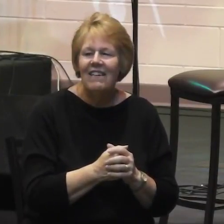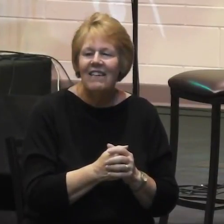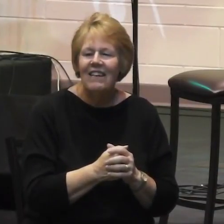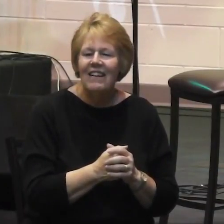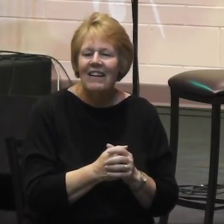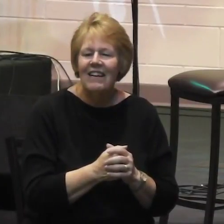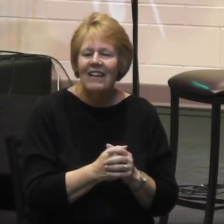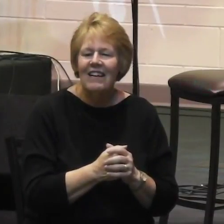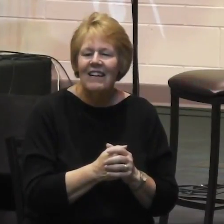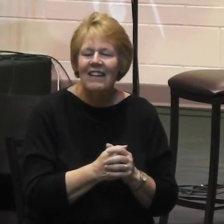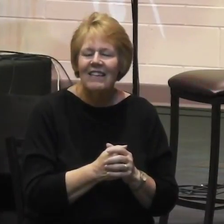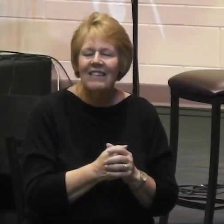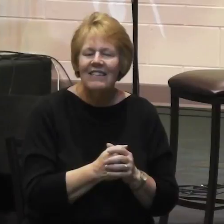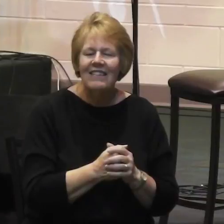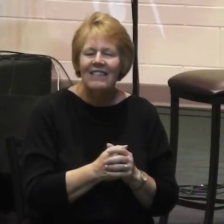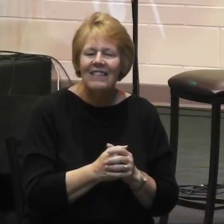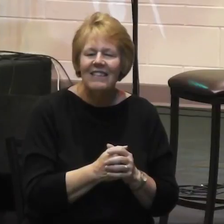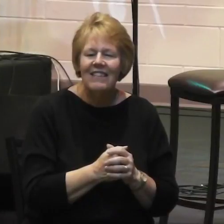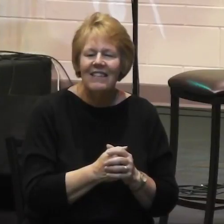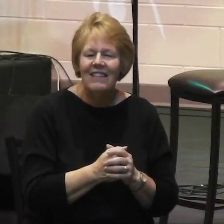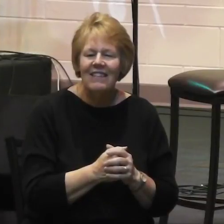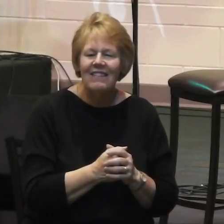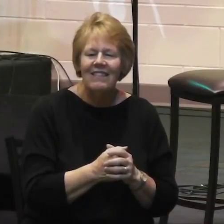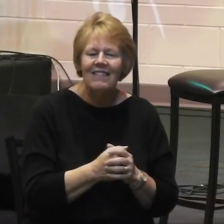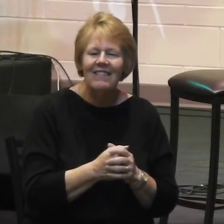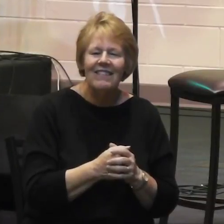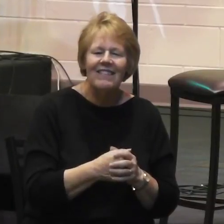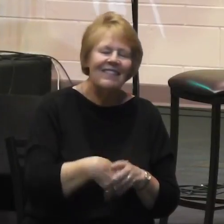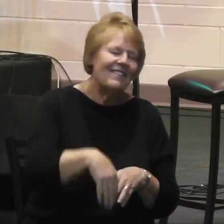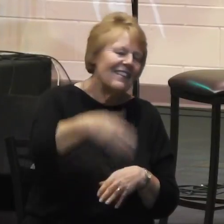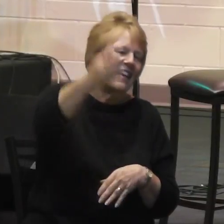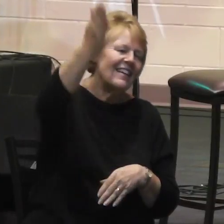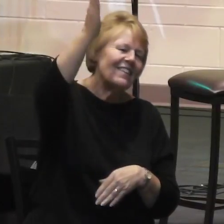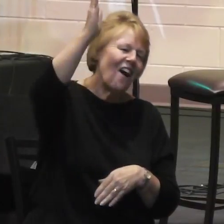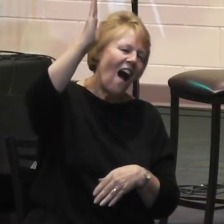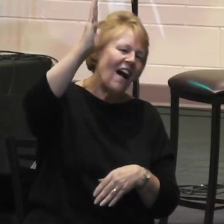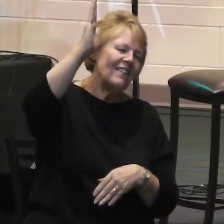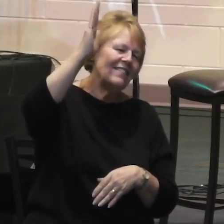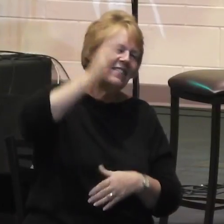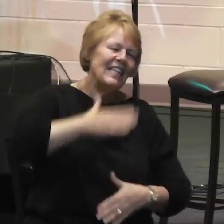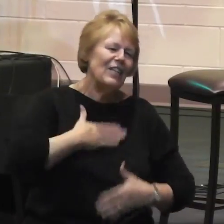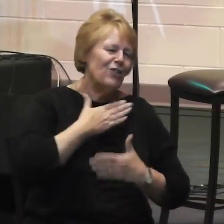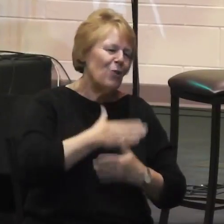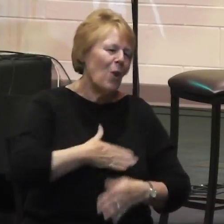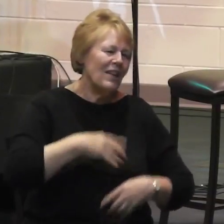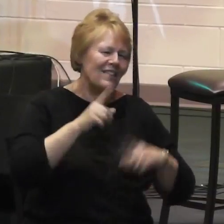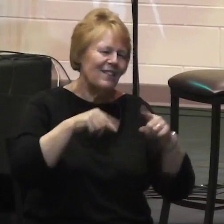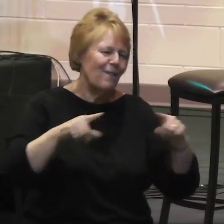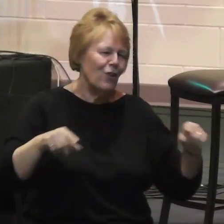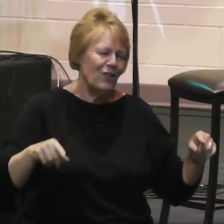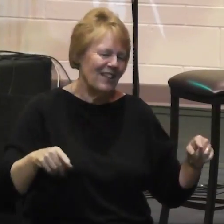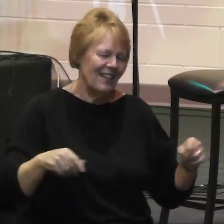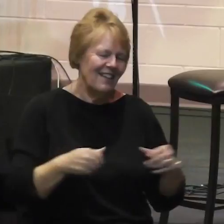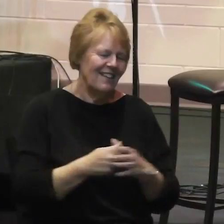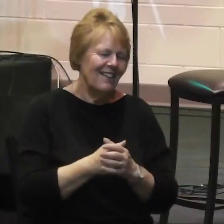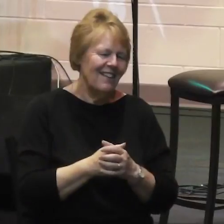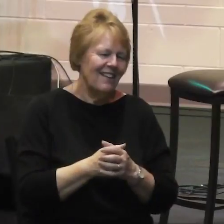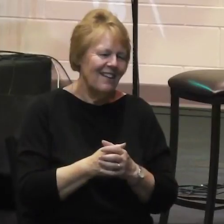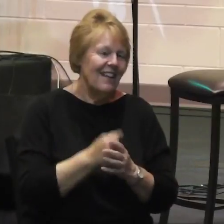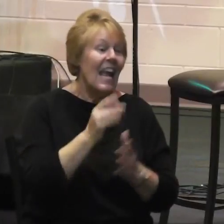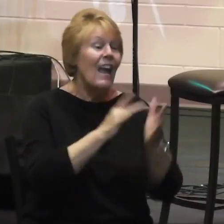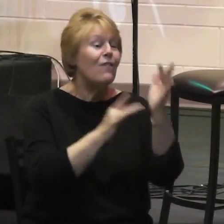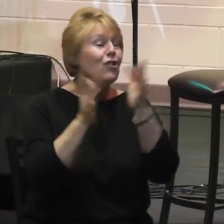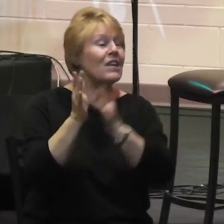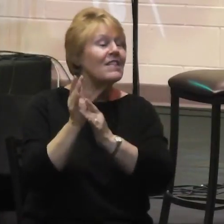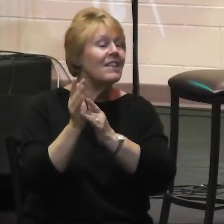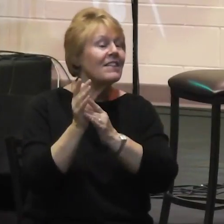the master enjoys diversity. If Jesus is a master of the church